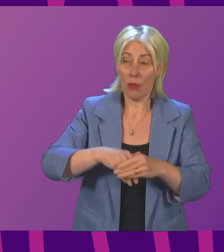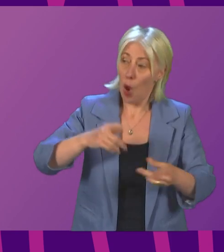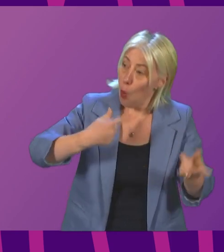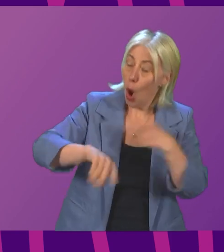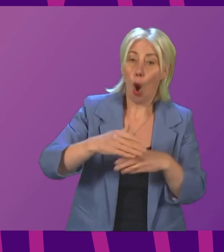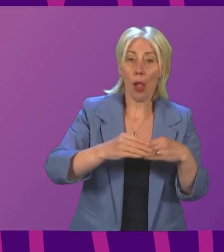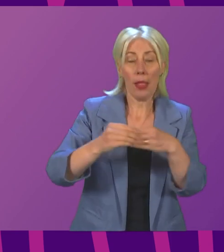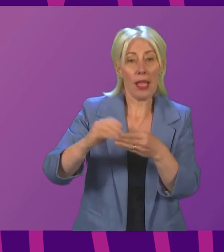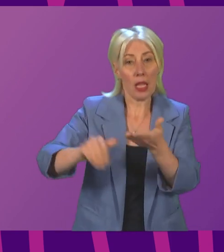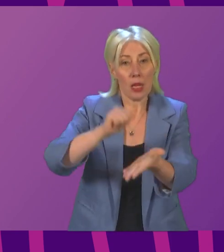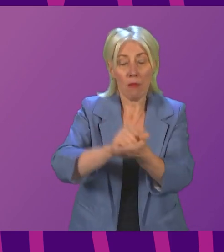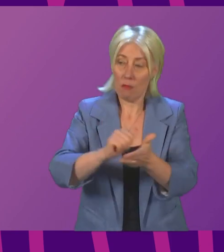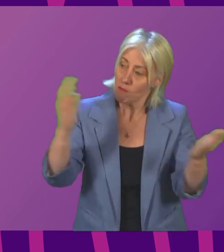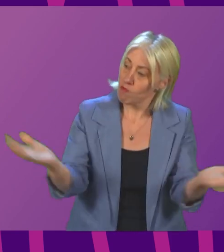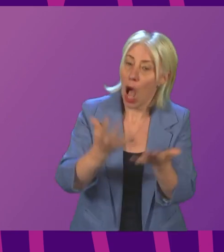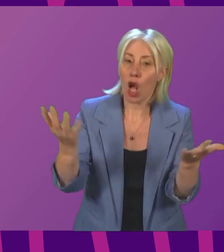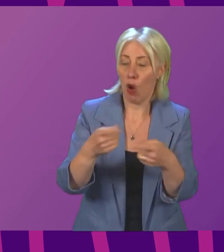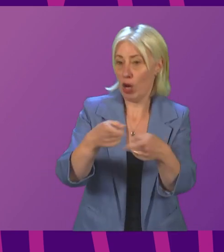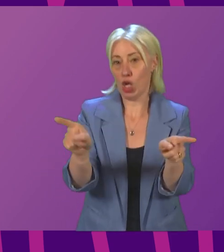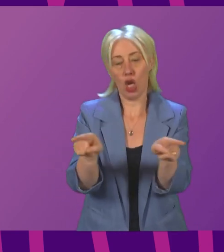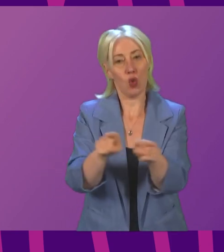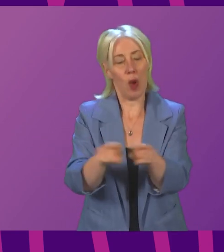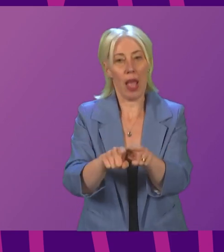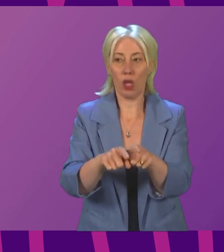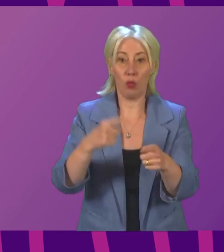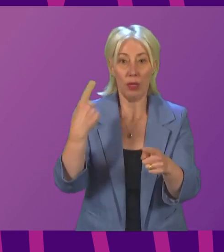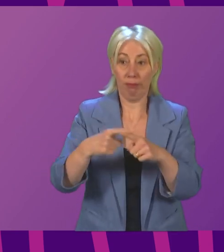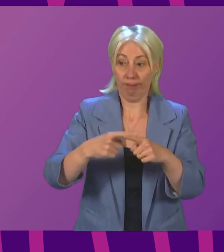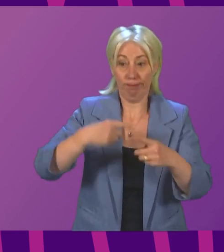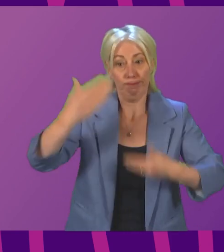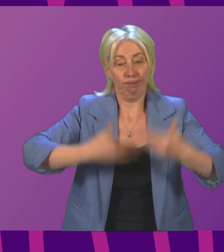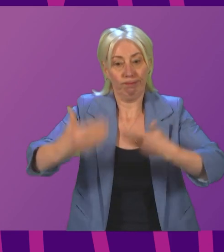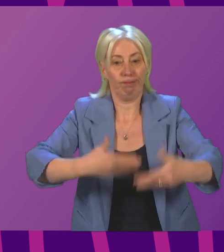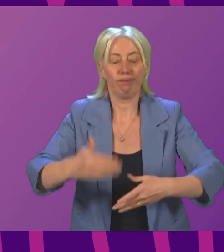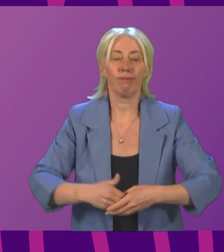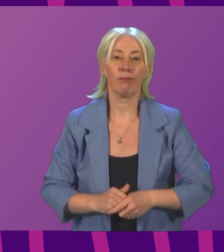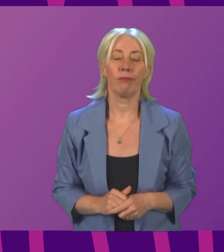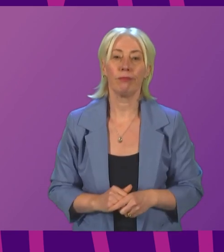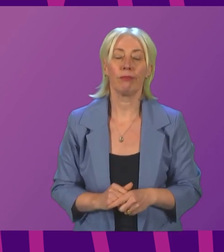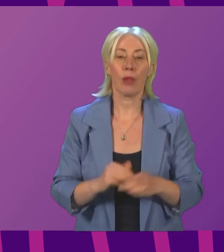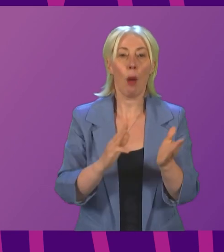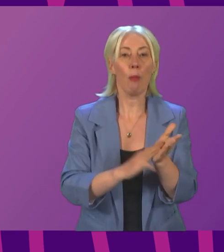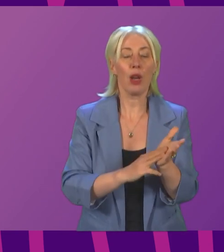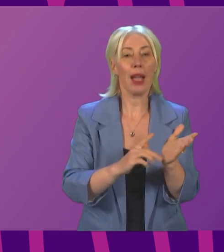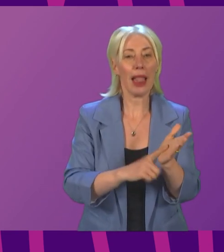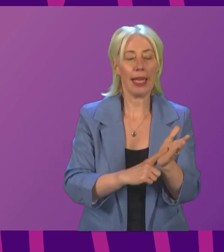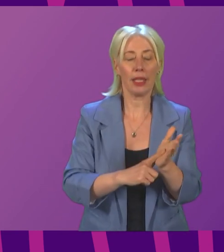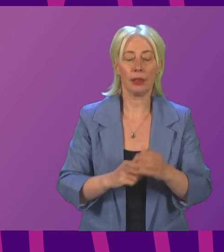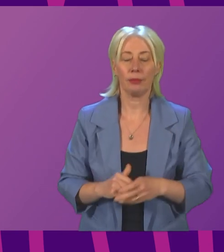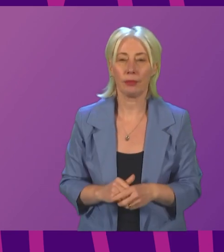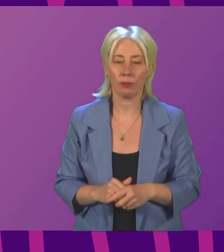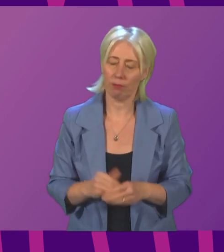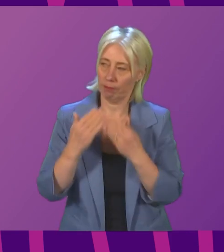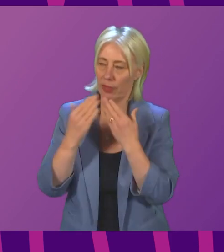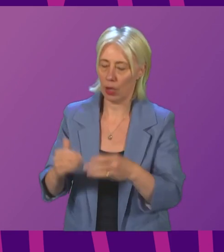properly and encourage others along the way to go faster as well. Monica Lennon to be followed by Stuart McMillan. Thank